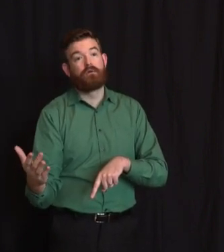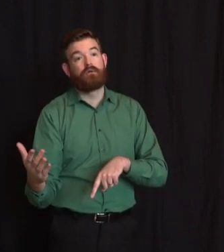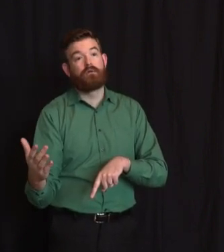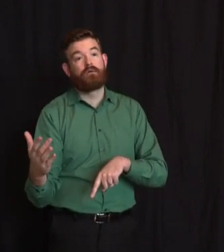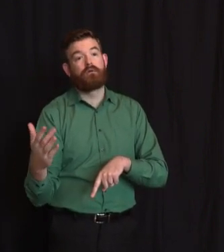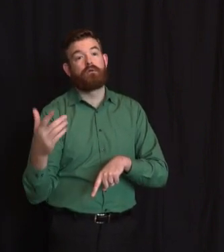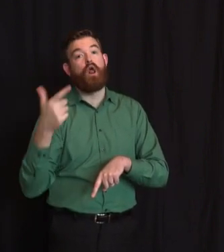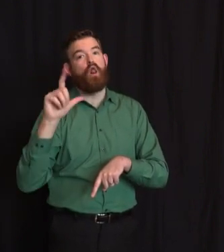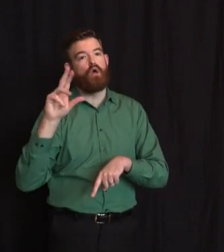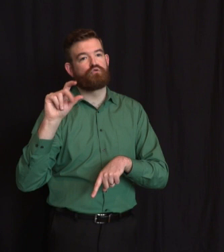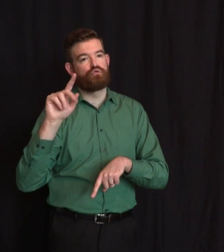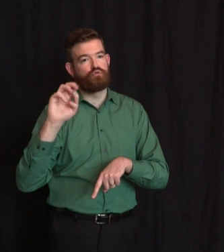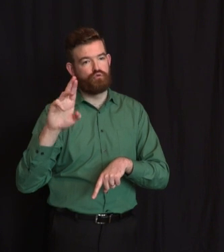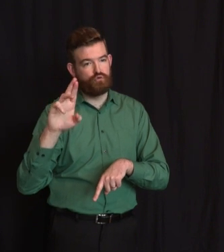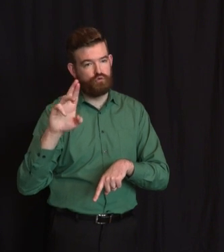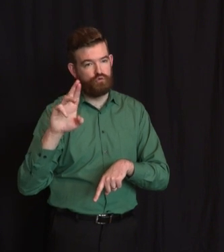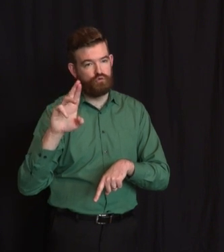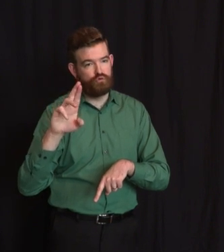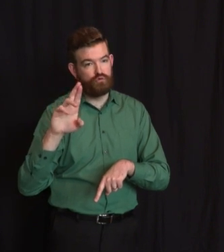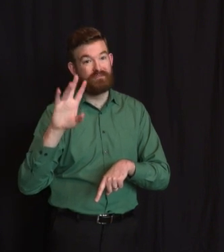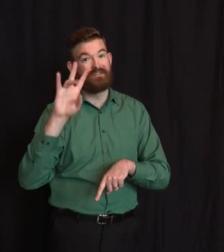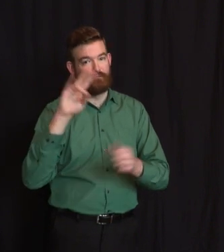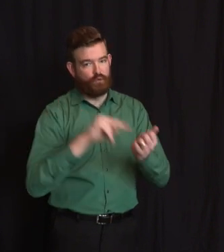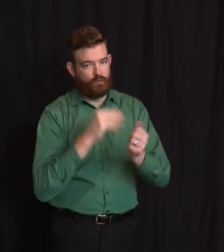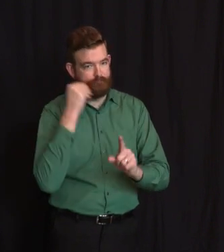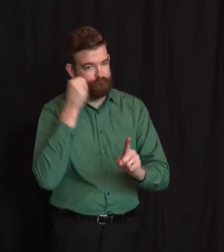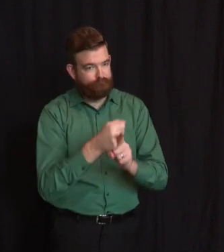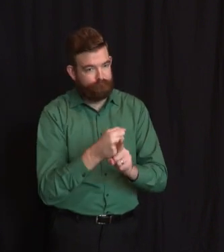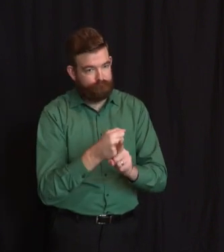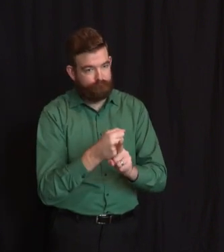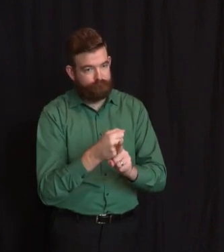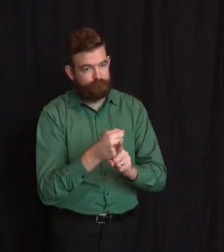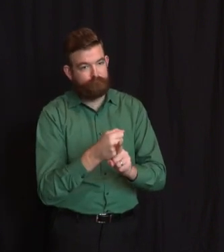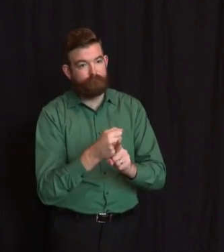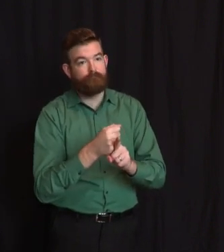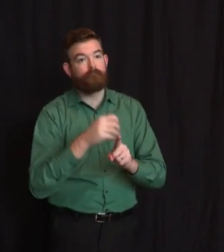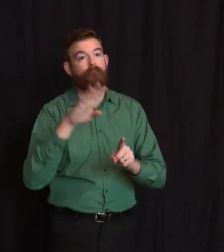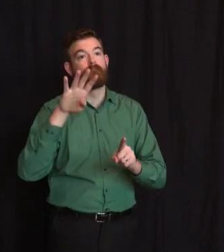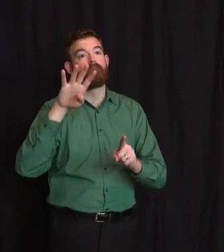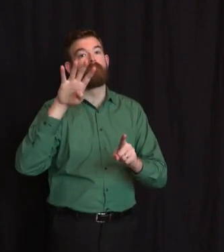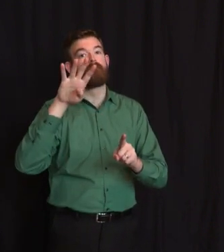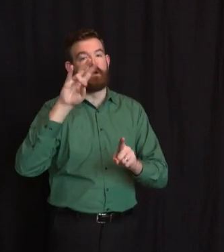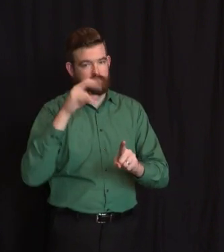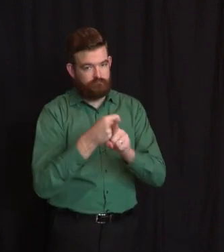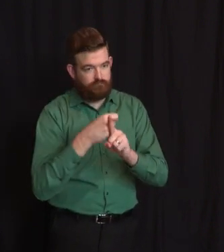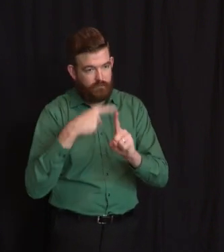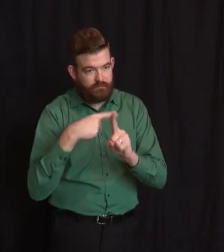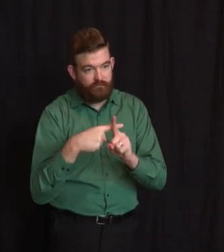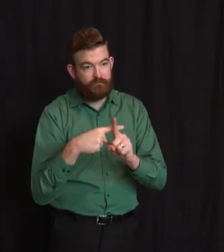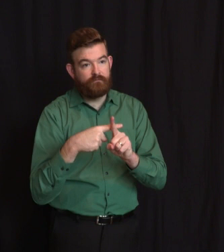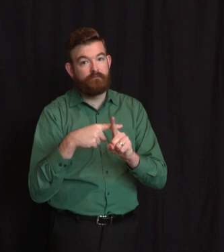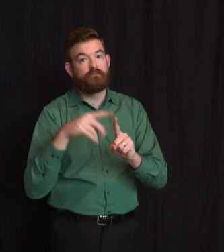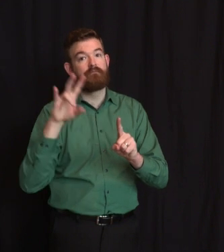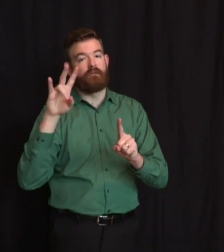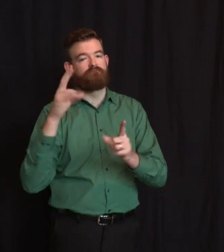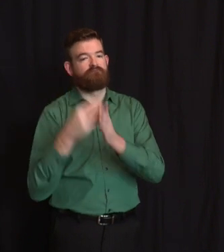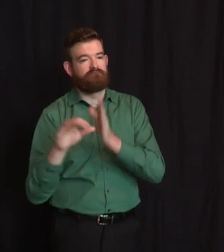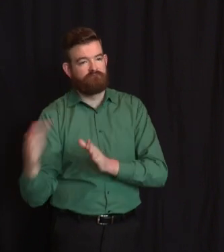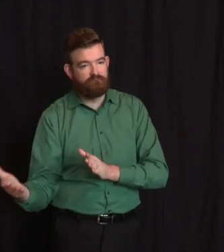47 cases and eight deaths. In Hudson County, 12 facilities are reporting